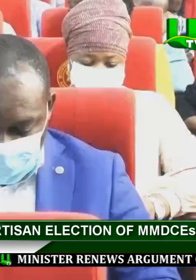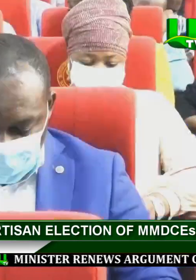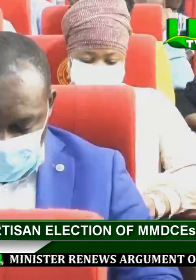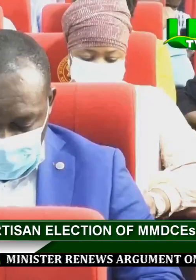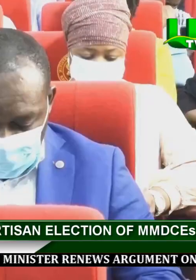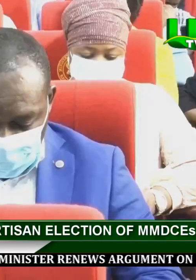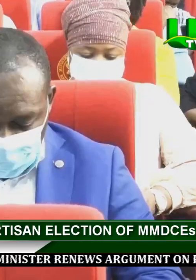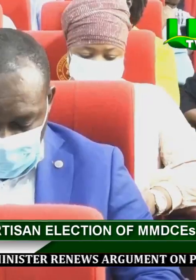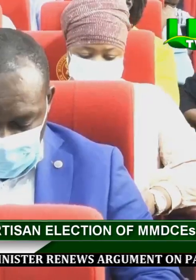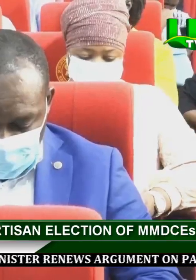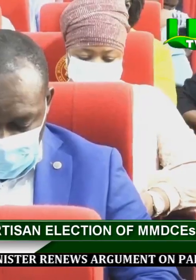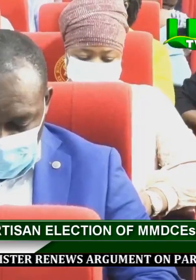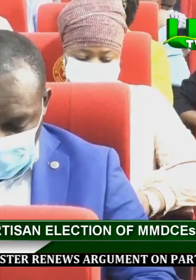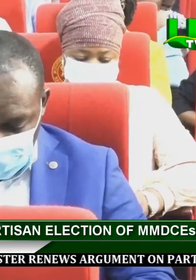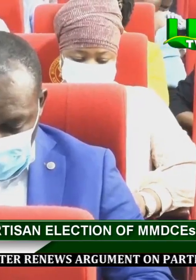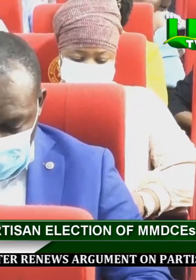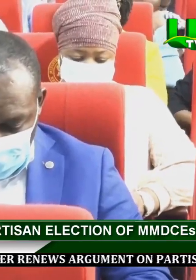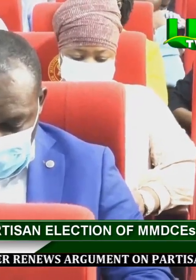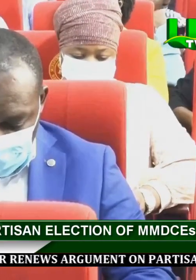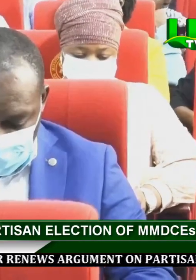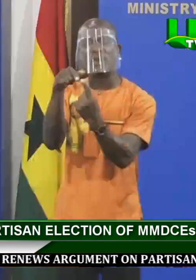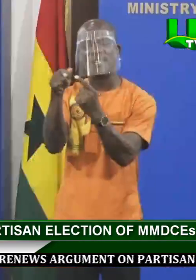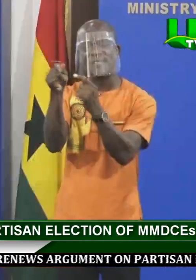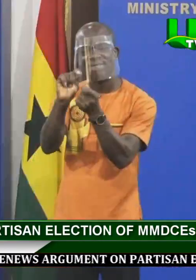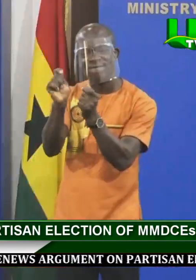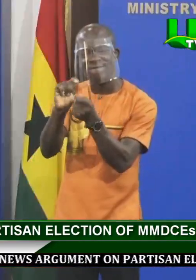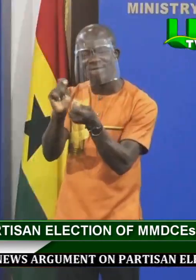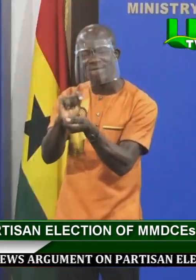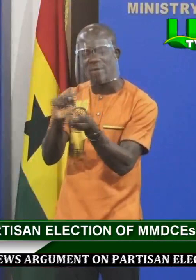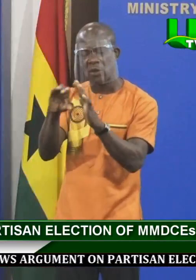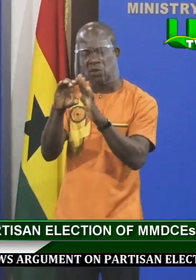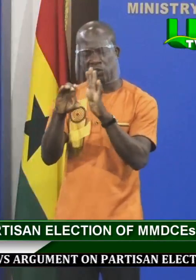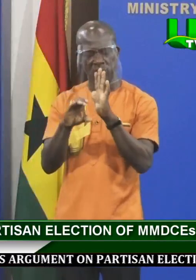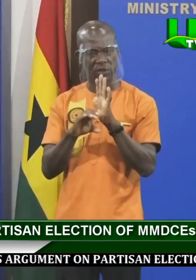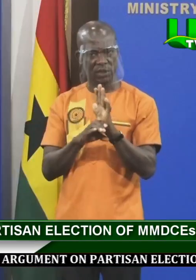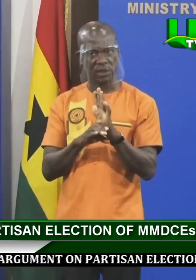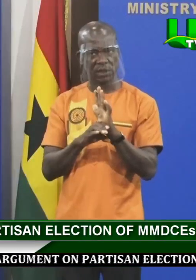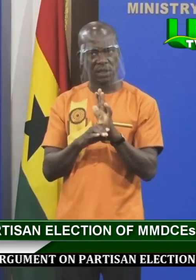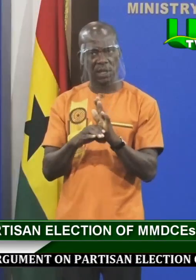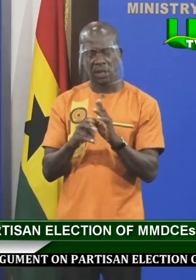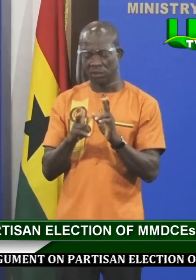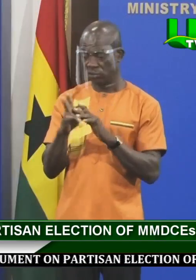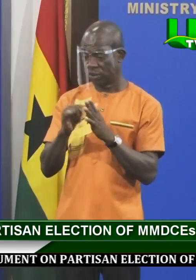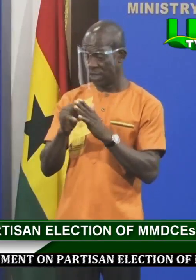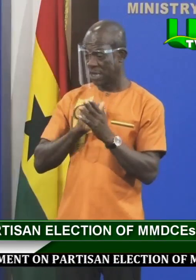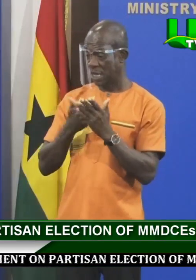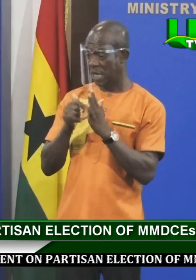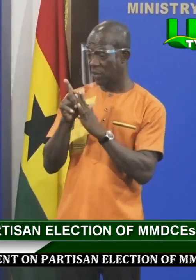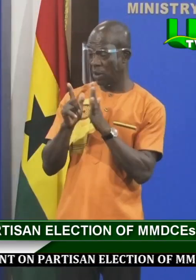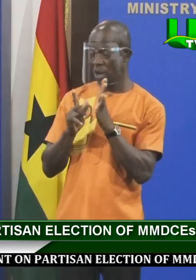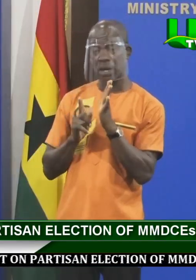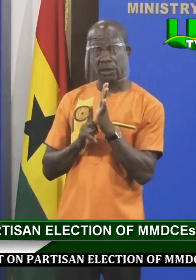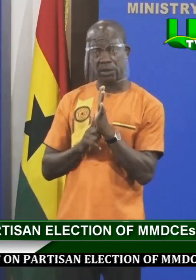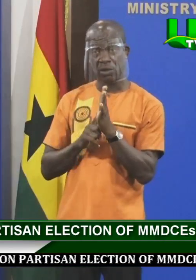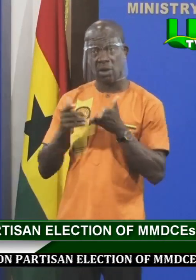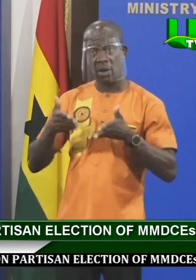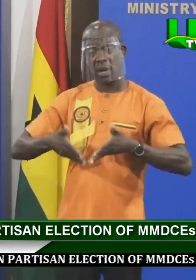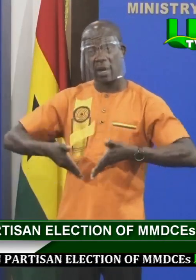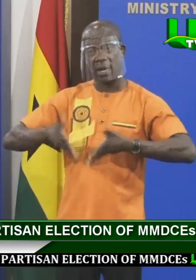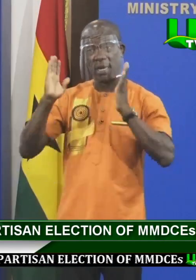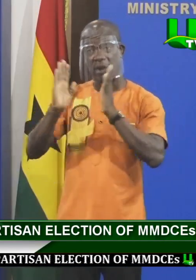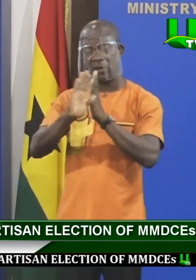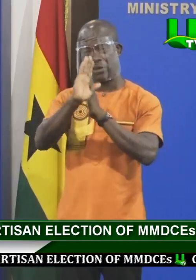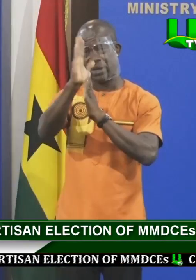towards amendment of the constitution and other consequential laws to allow for the direct